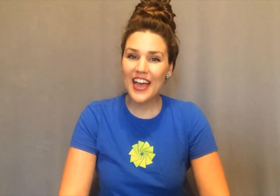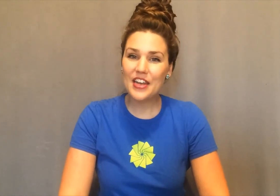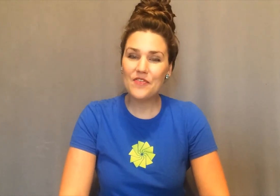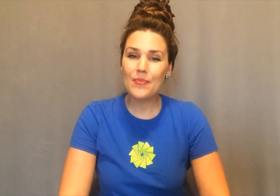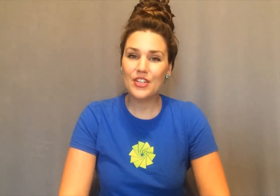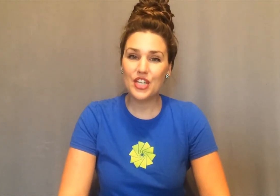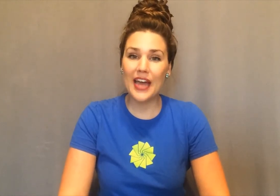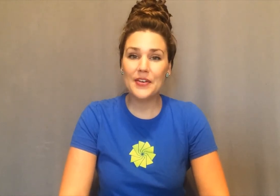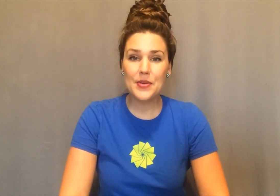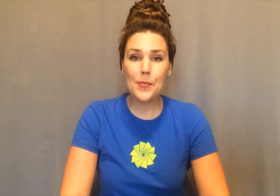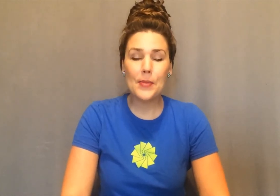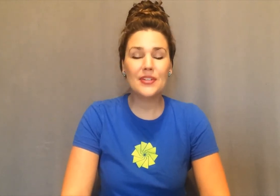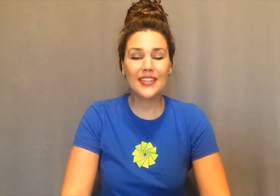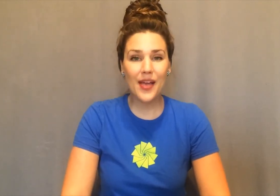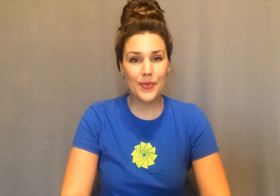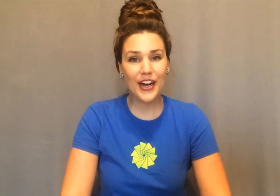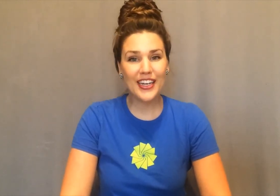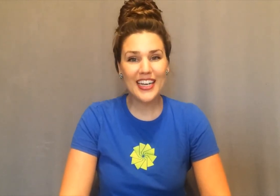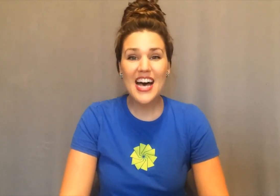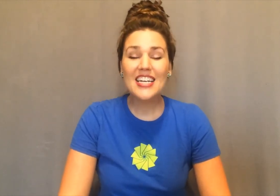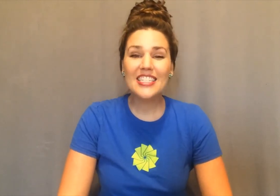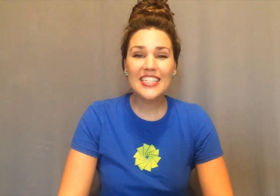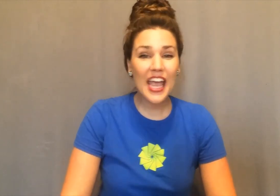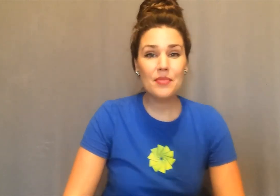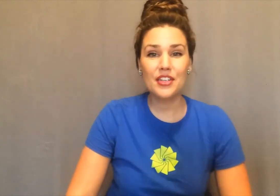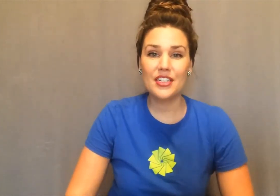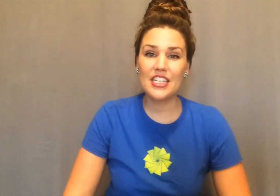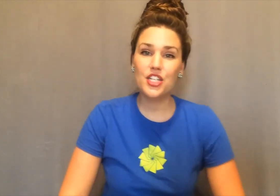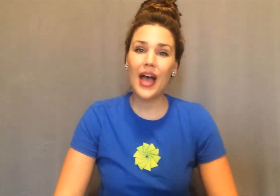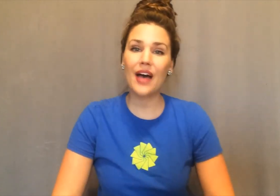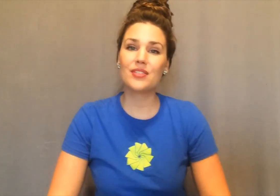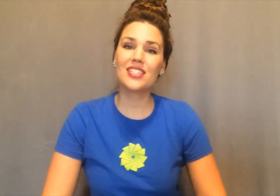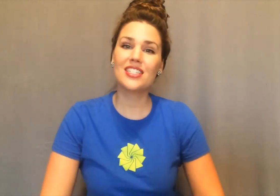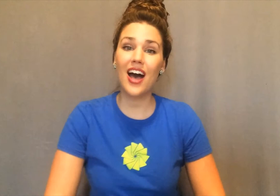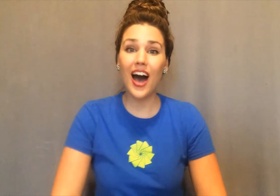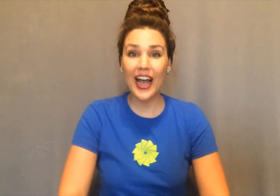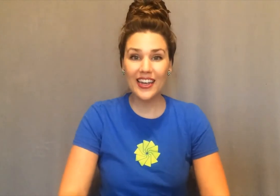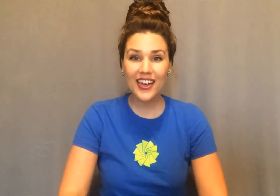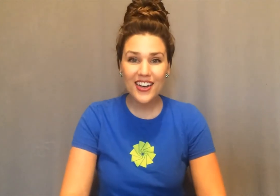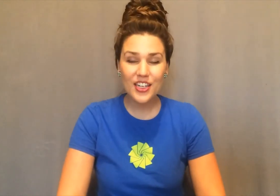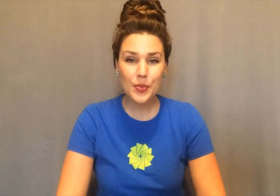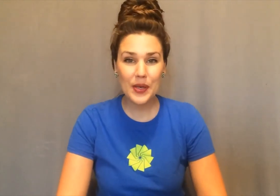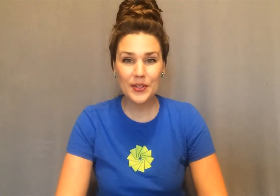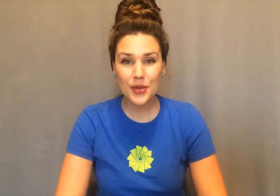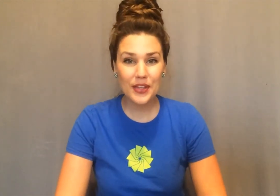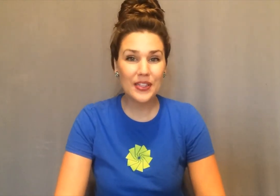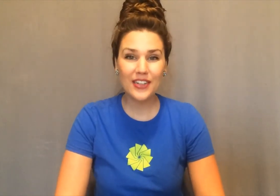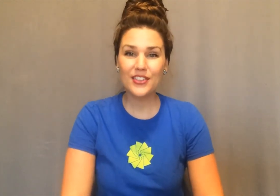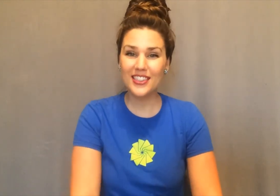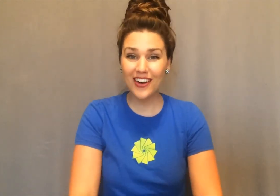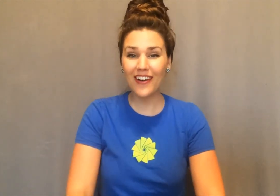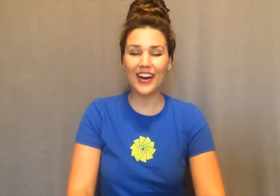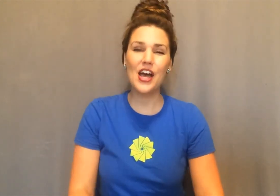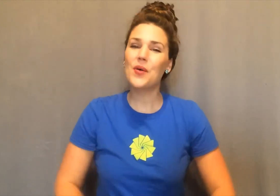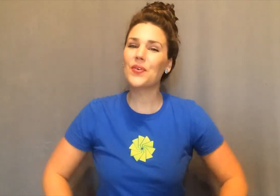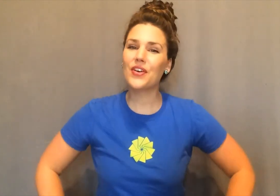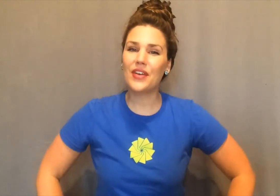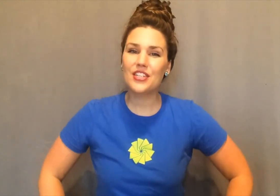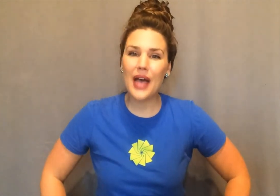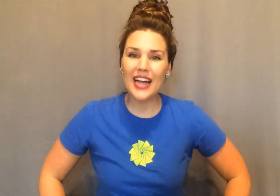and I'm from the Chattanooga Public Library. Today I'm going to teach you how to sign Twinkle, Twinkle Little Star. We're going to add